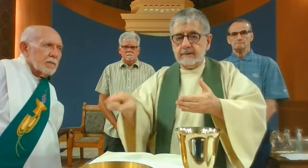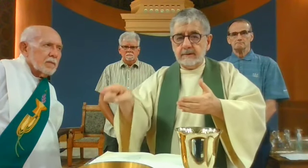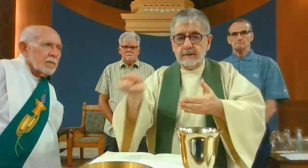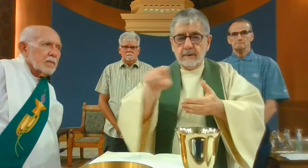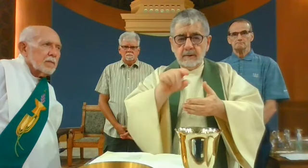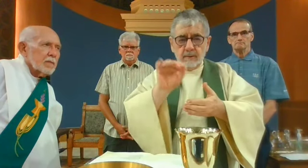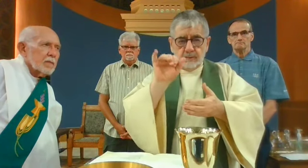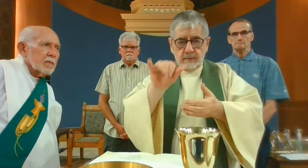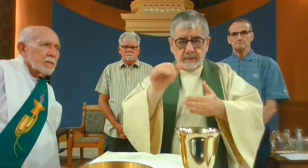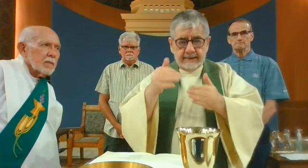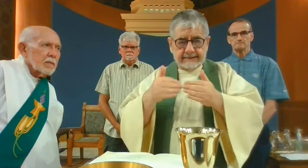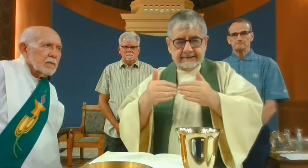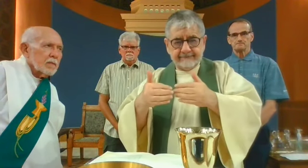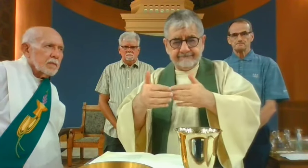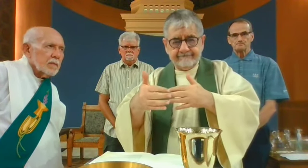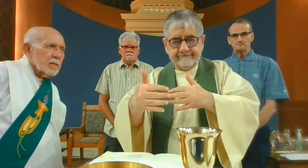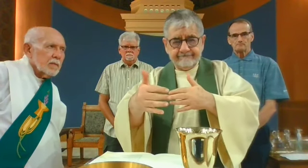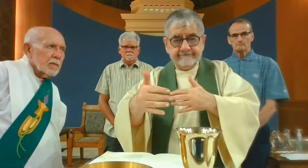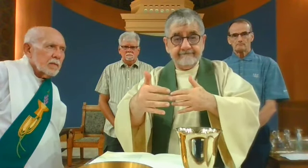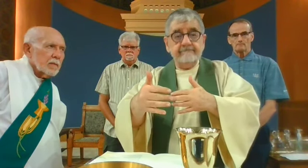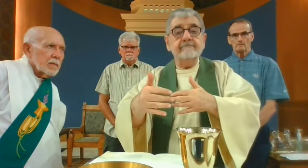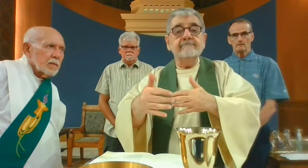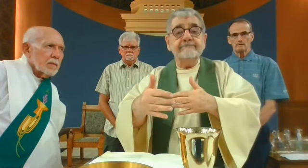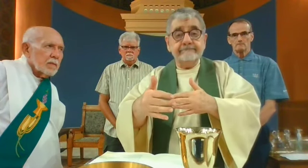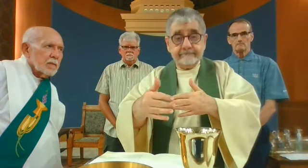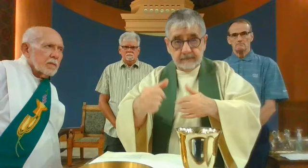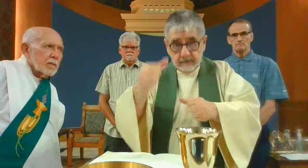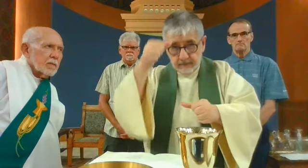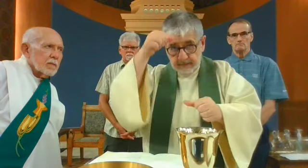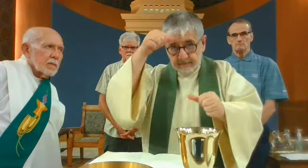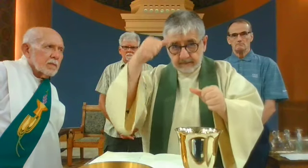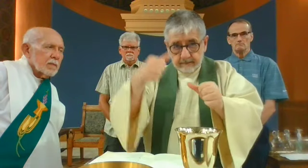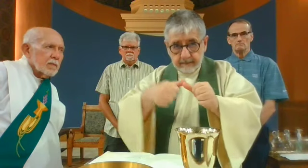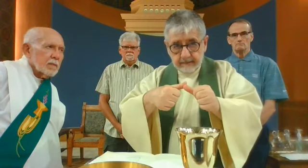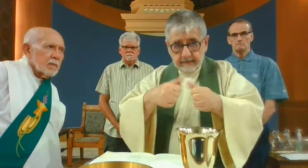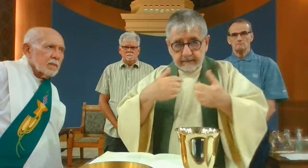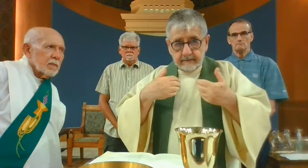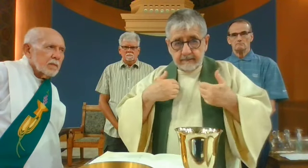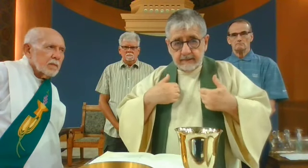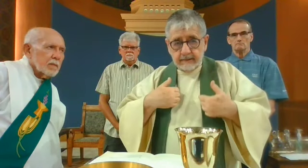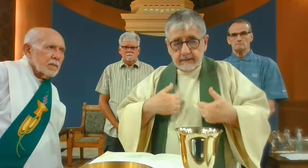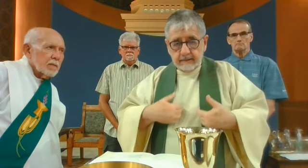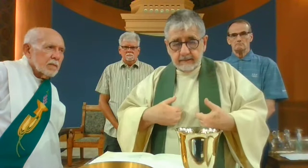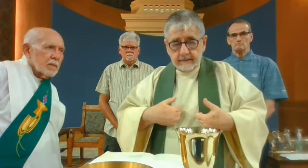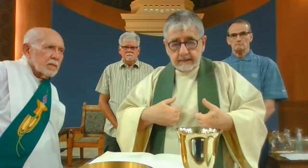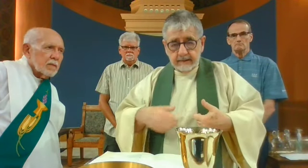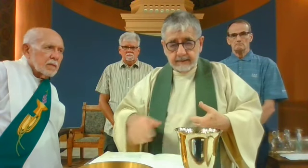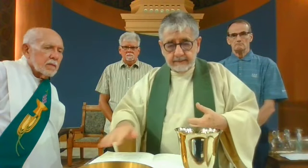for the forgiveness of sins. Do this in memory of me.